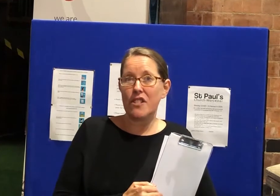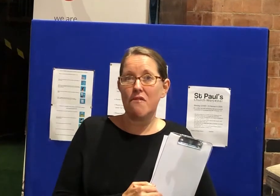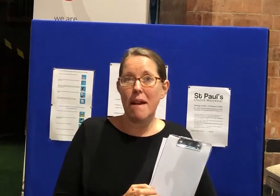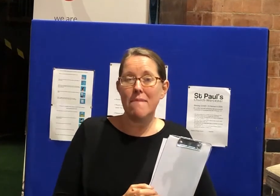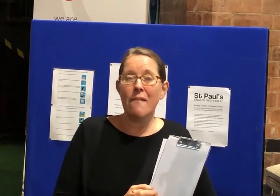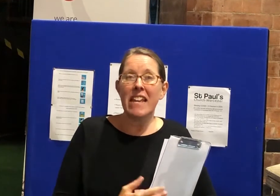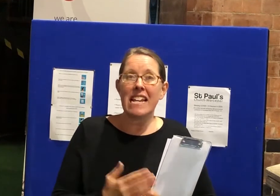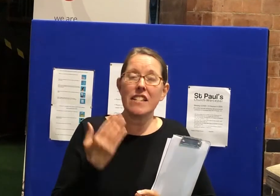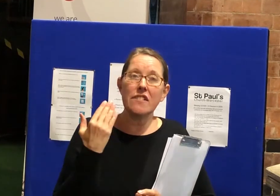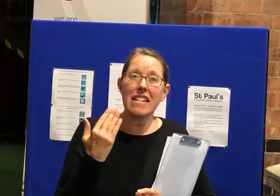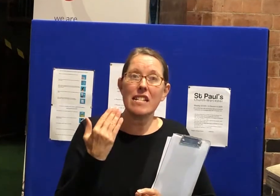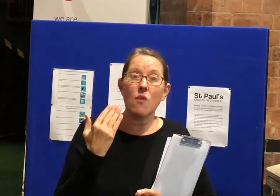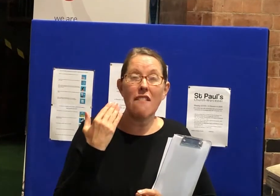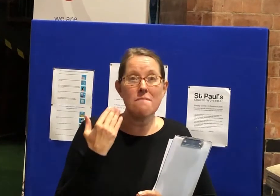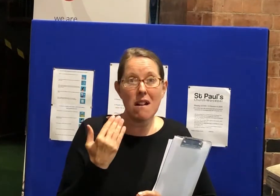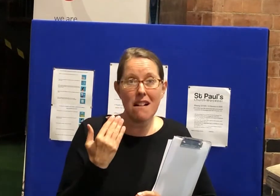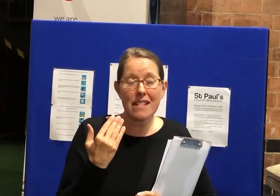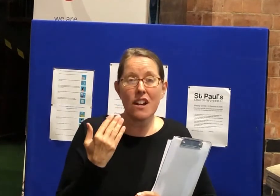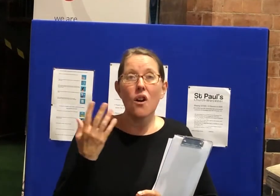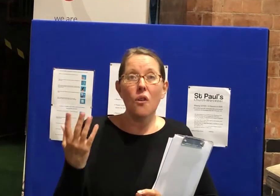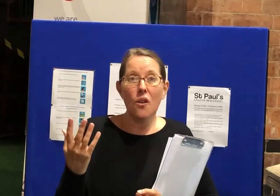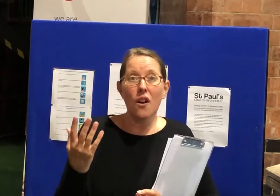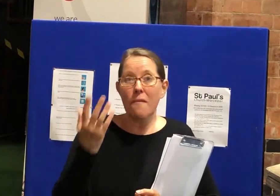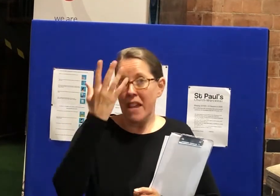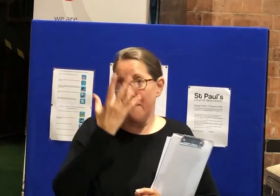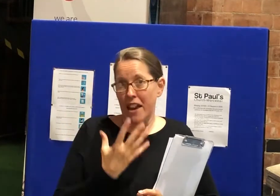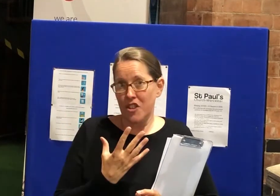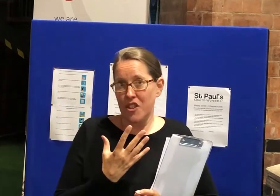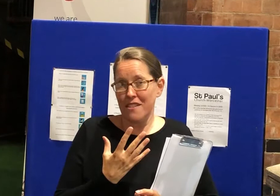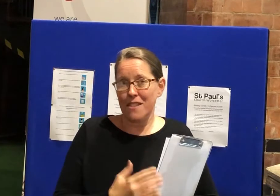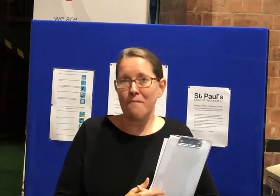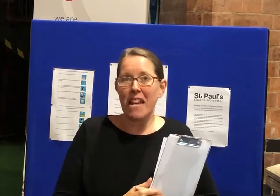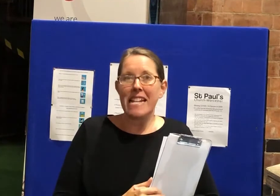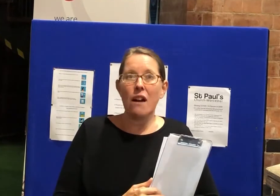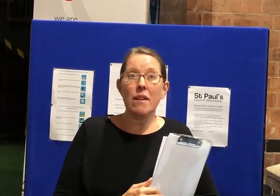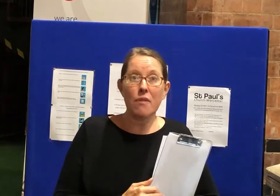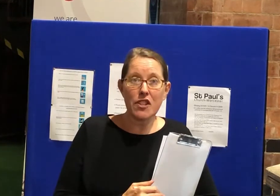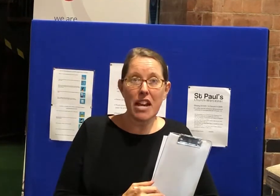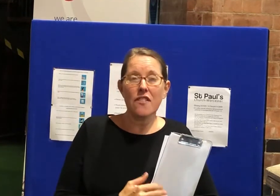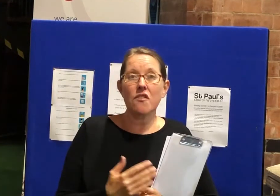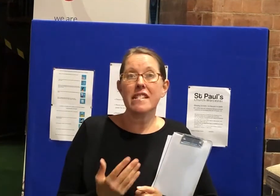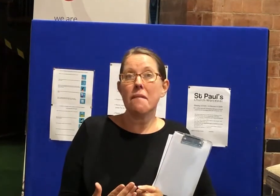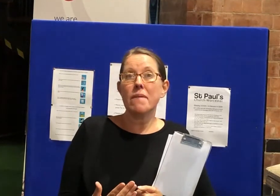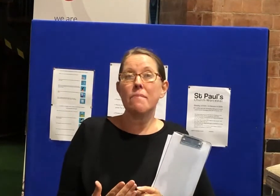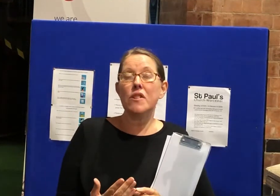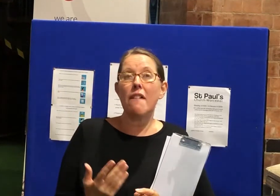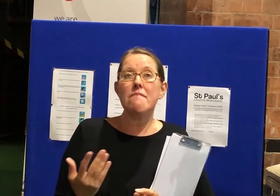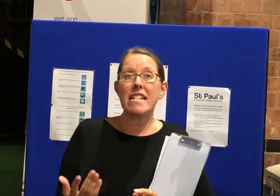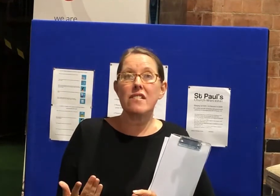to remember is that you need to wear a mask or a face shield. Now we appreciate that there are some people who have medical